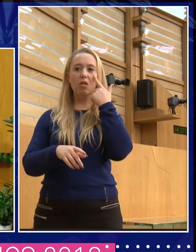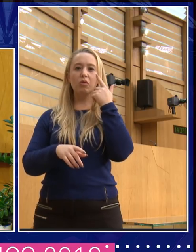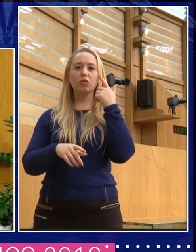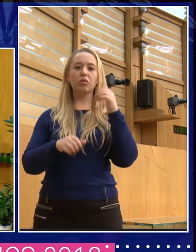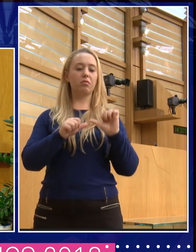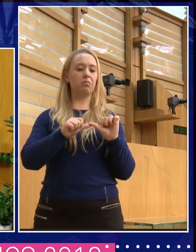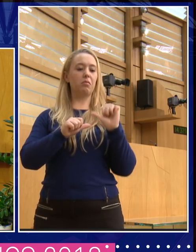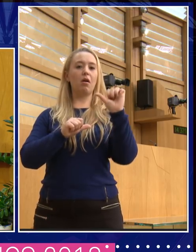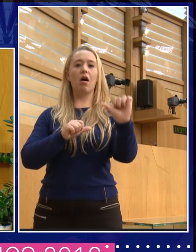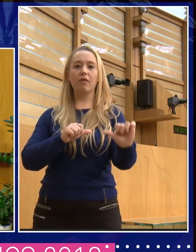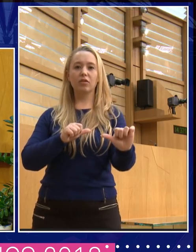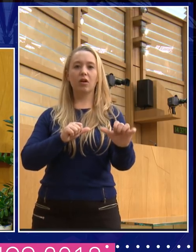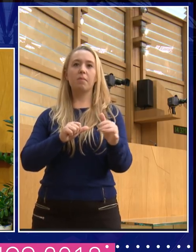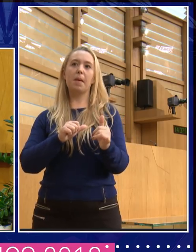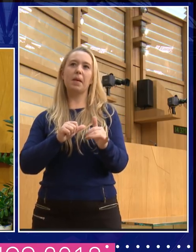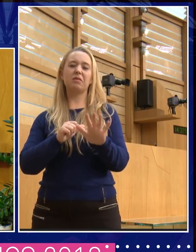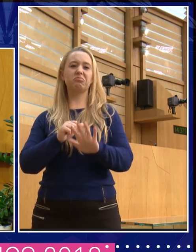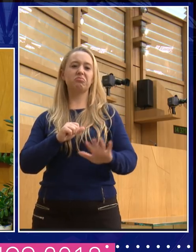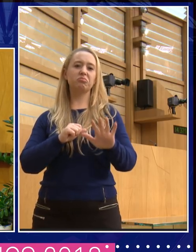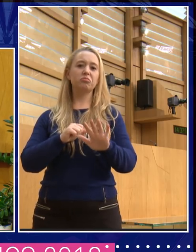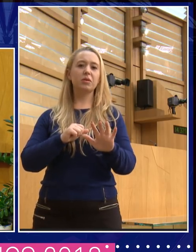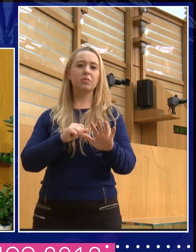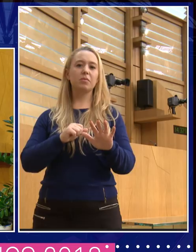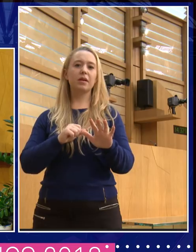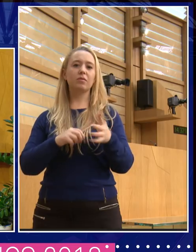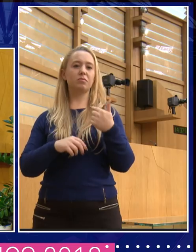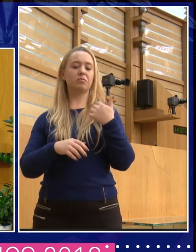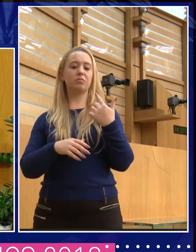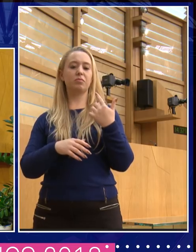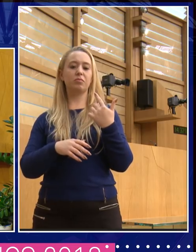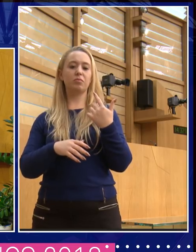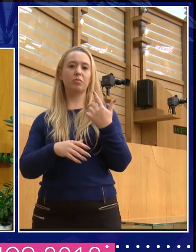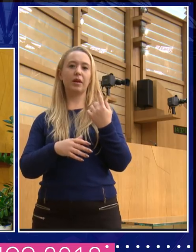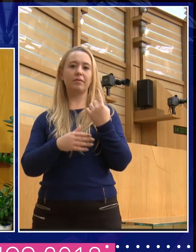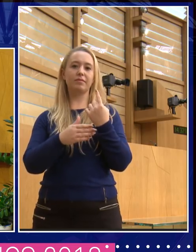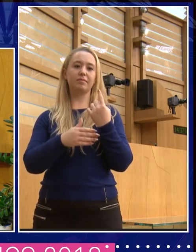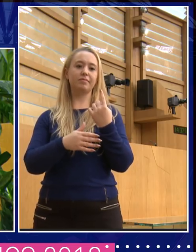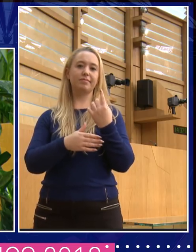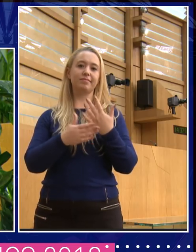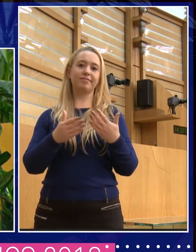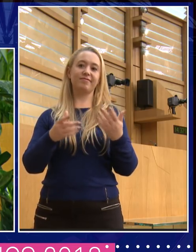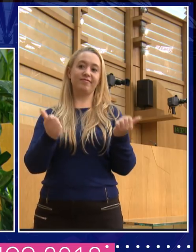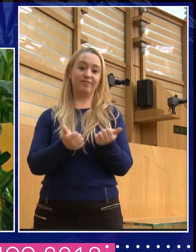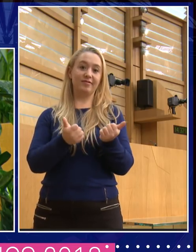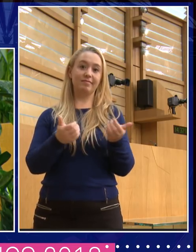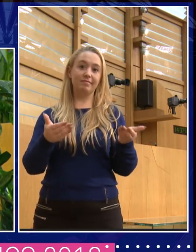maybe, you know, when you're long, you know, underneath the earth. Do I think that